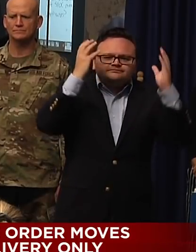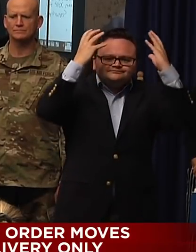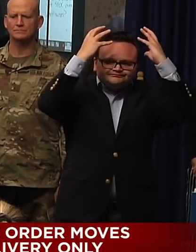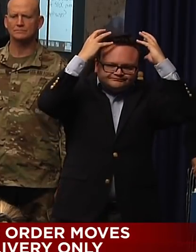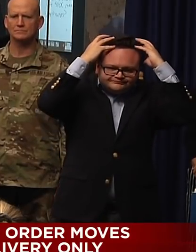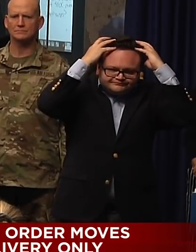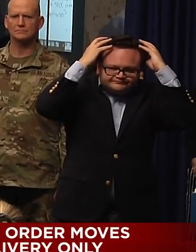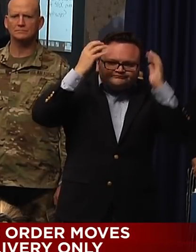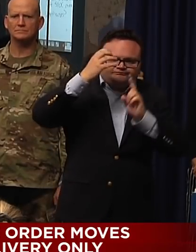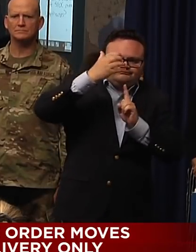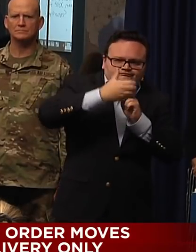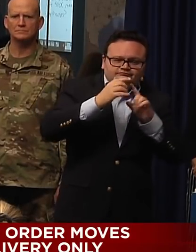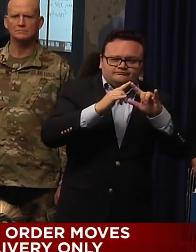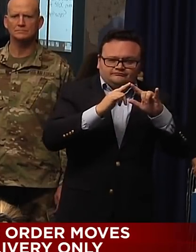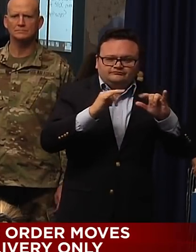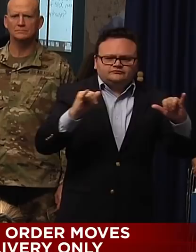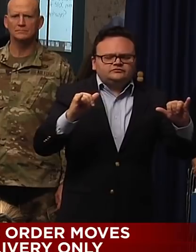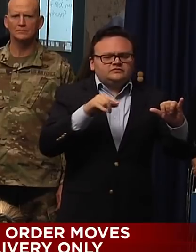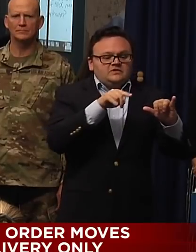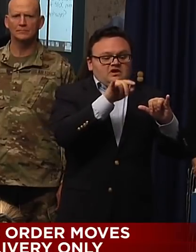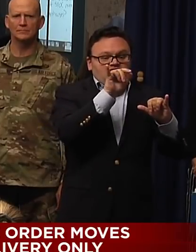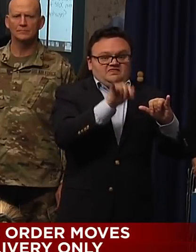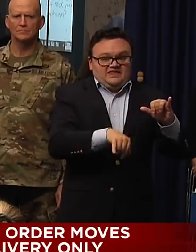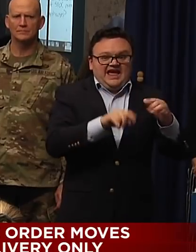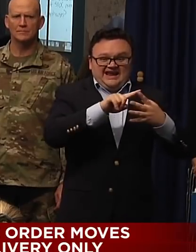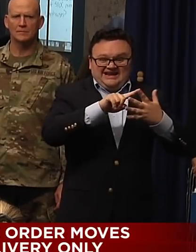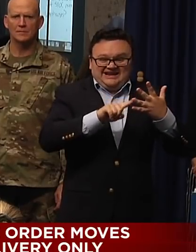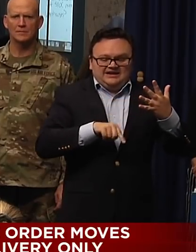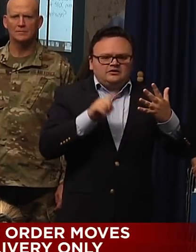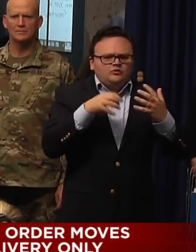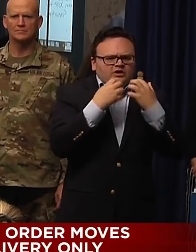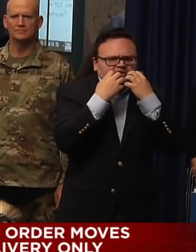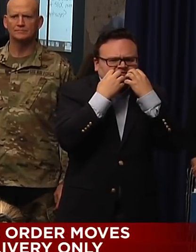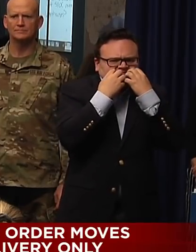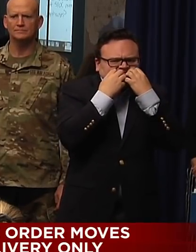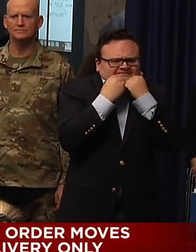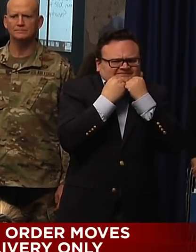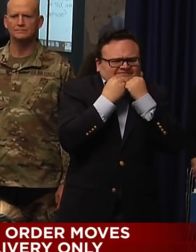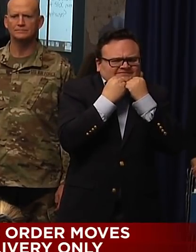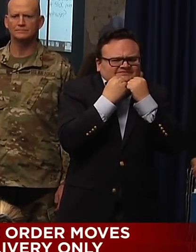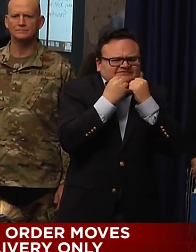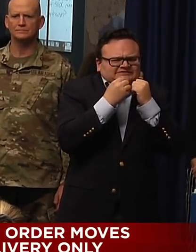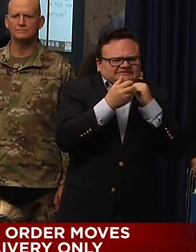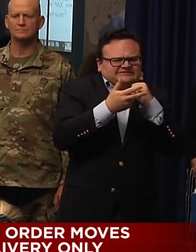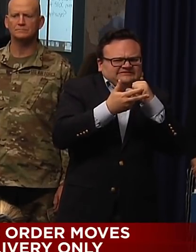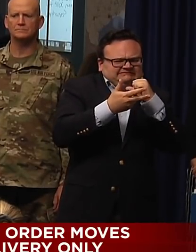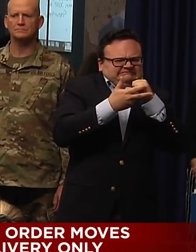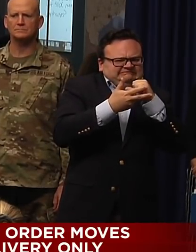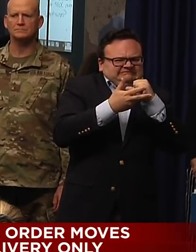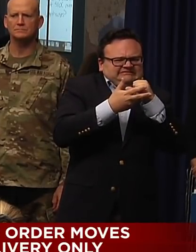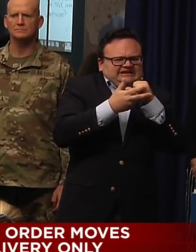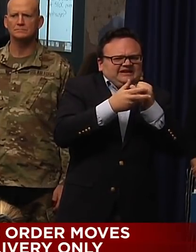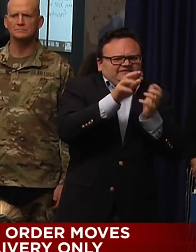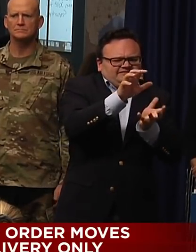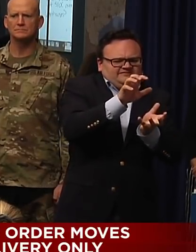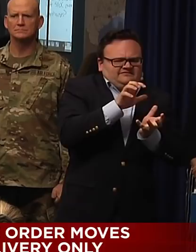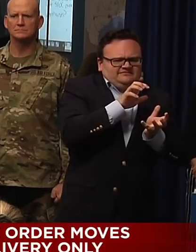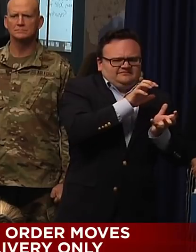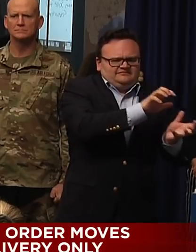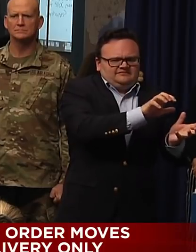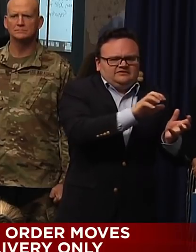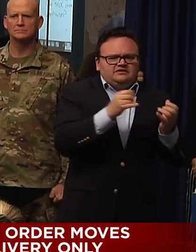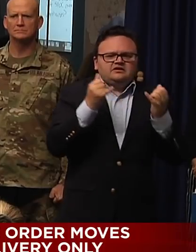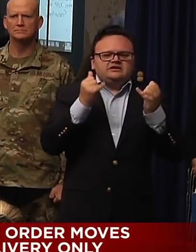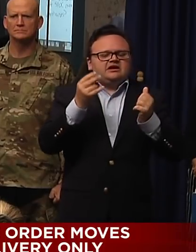PPE and using them for potential COVID-19 patients. And so that executive order goes into effect immediately.